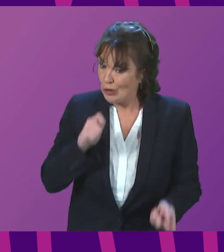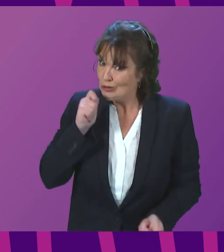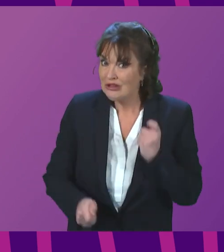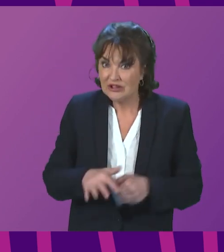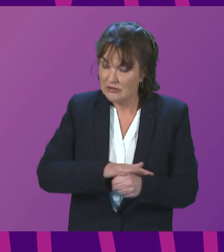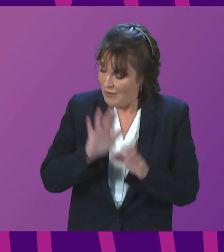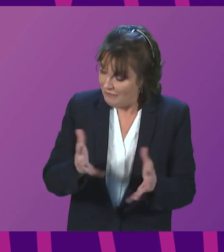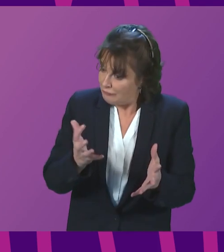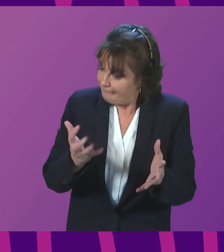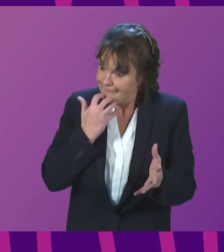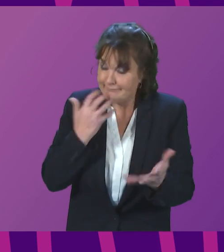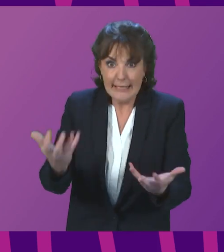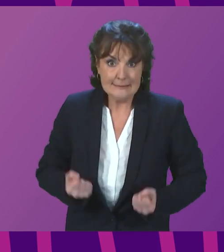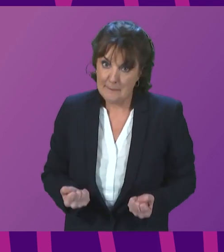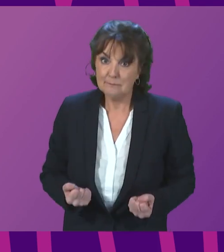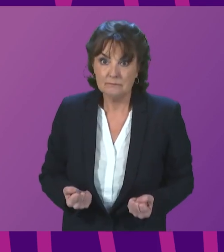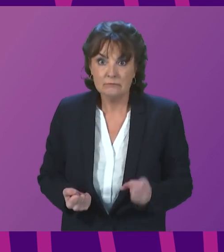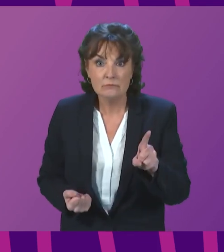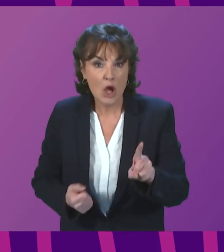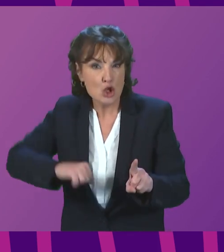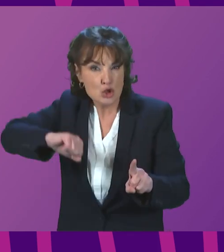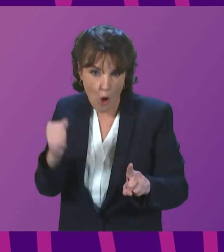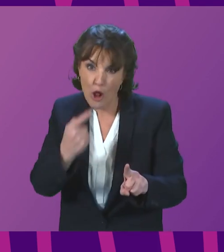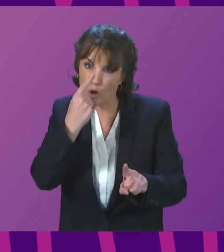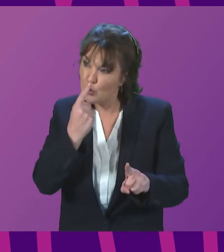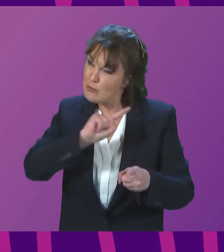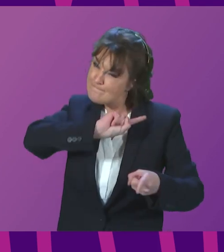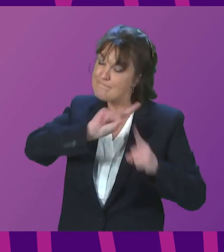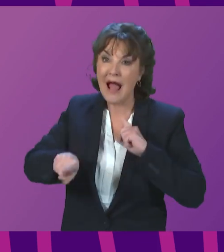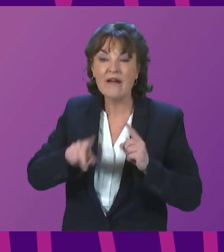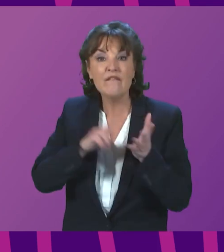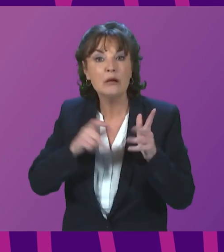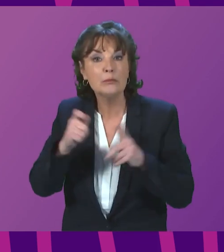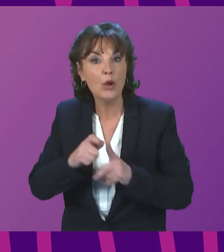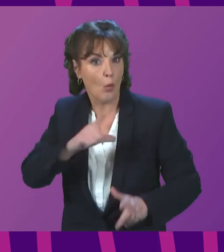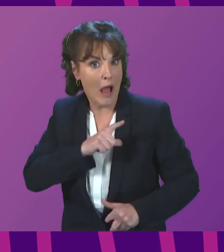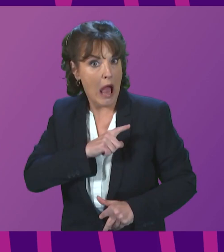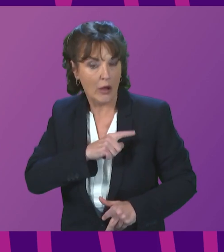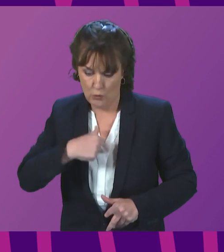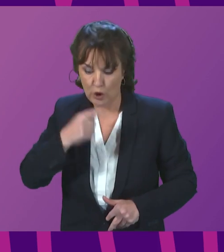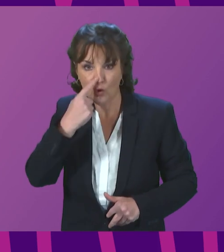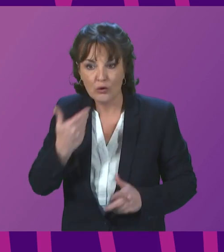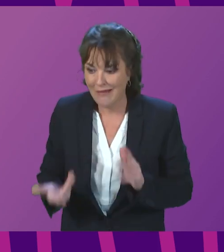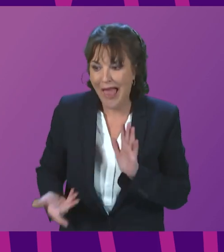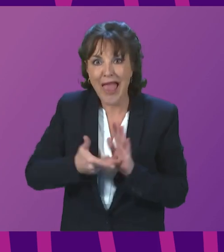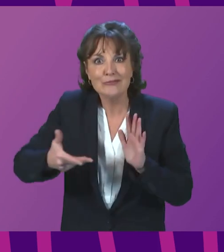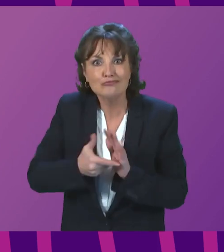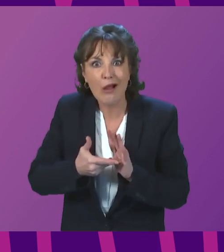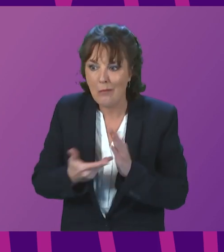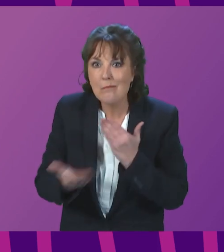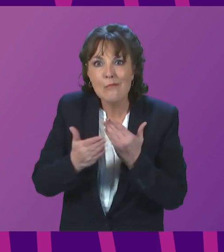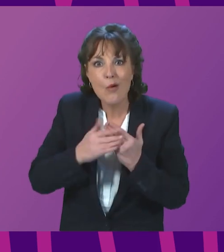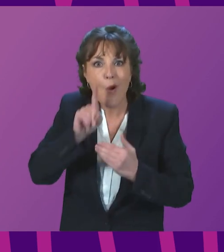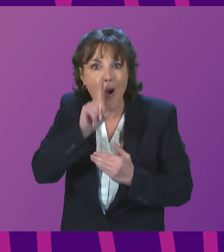and we have to accept that. Scotland could deal a blow to Vladimir Putin by increasing domestic oil and gas production. We could increase that